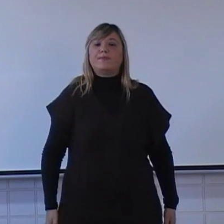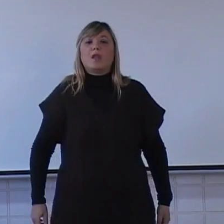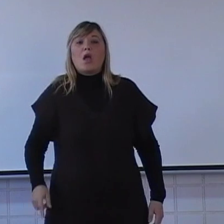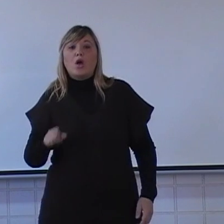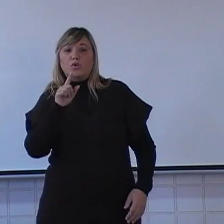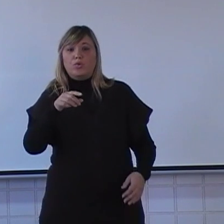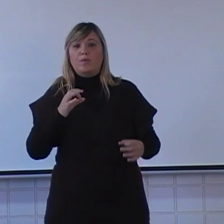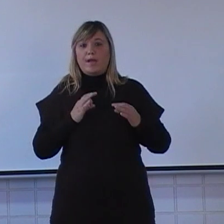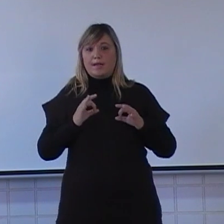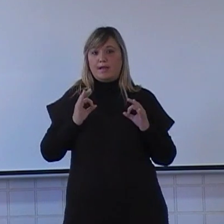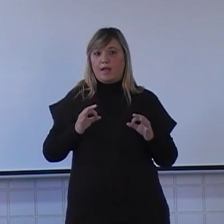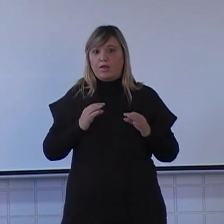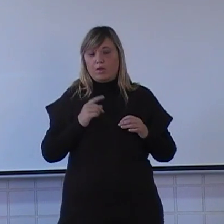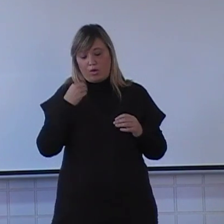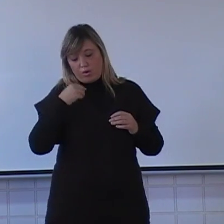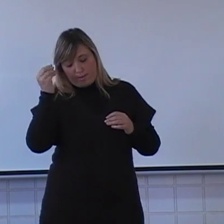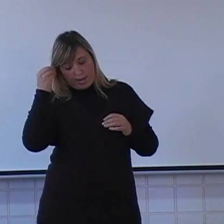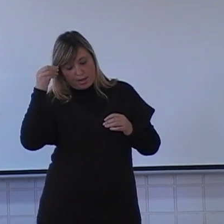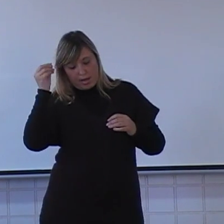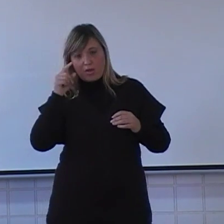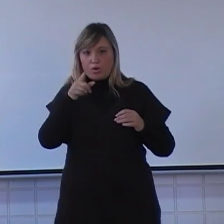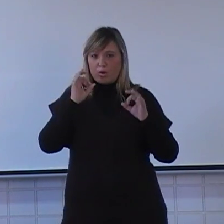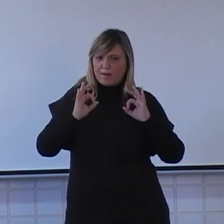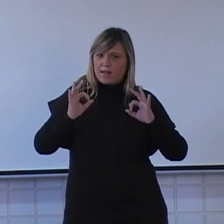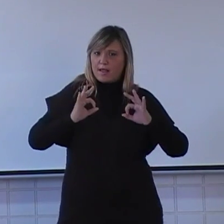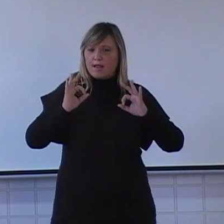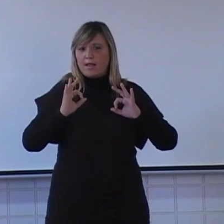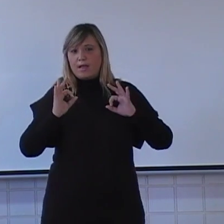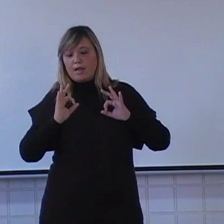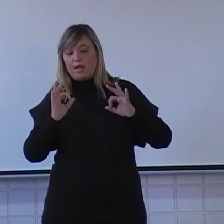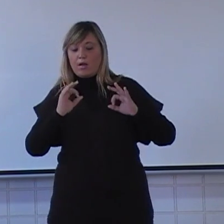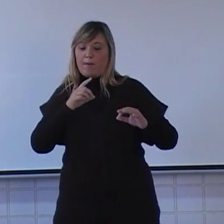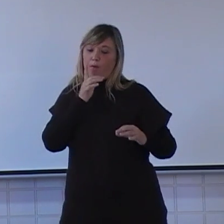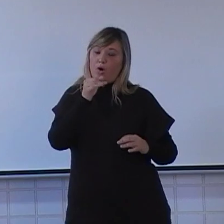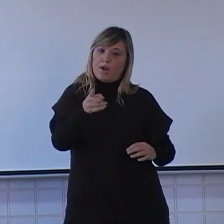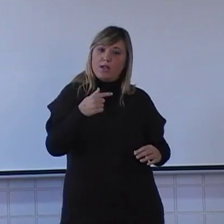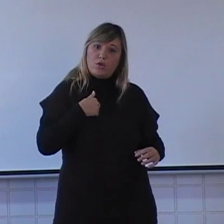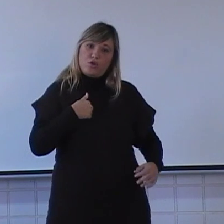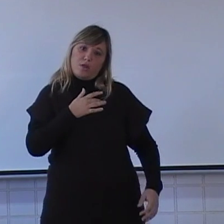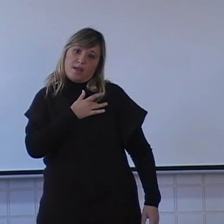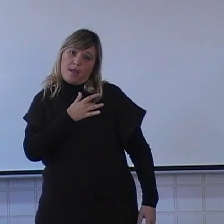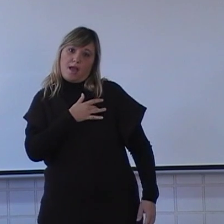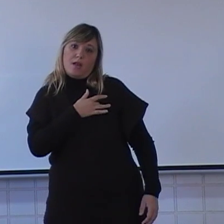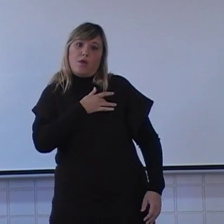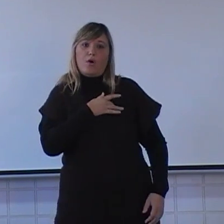I want to meet the world, and if I want to the world,